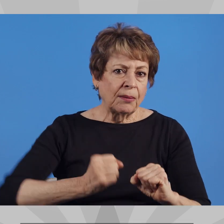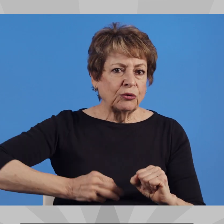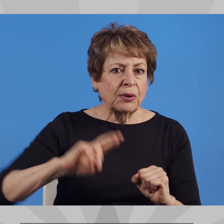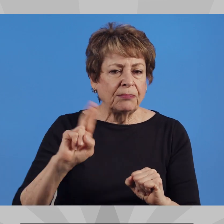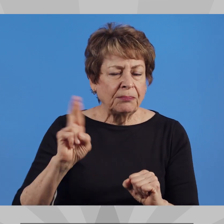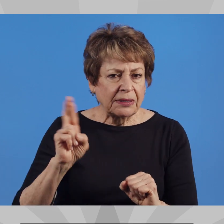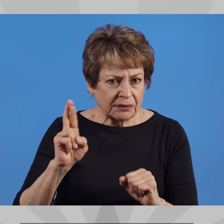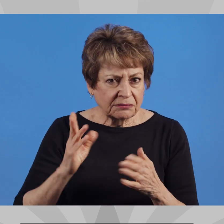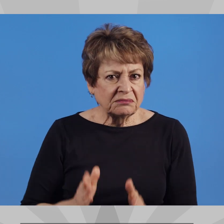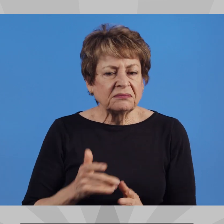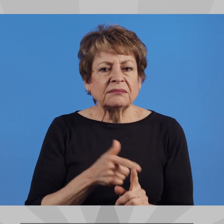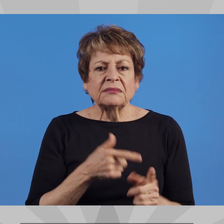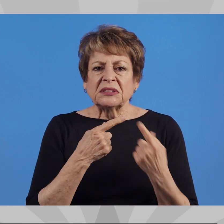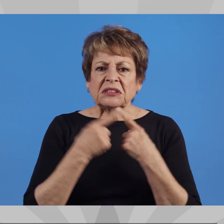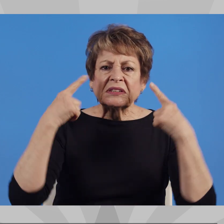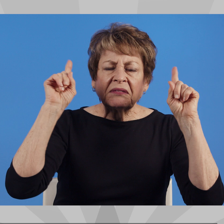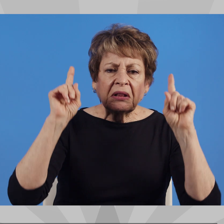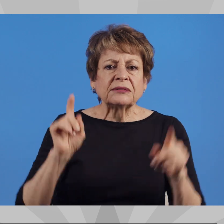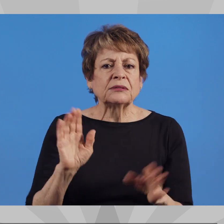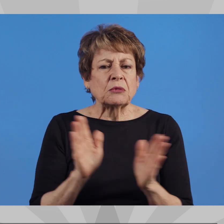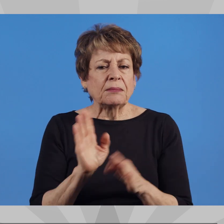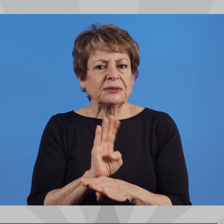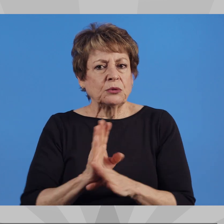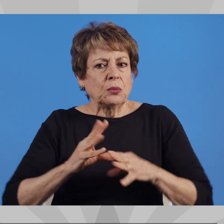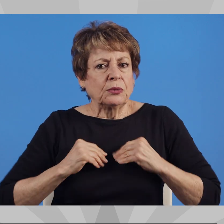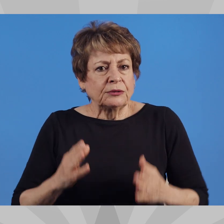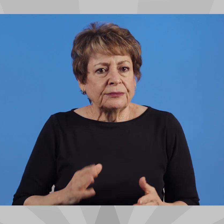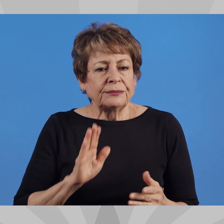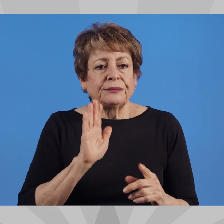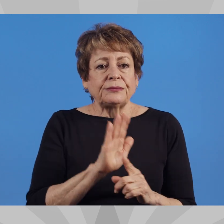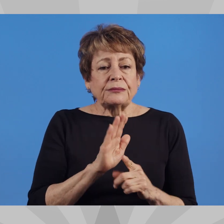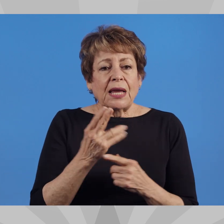Anna is a lifelong Republican and successful small business owner.